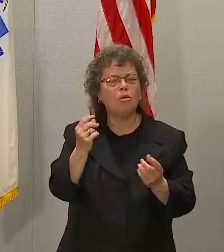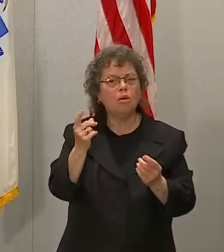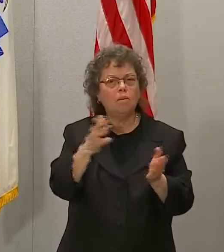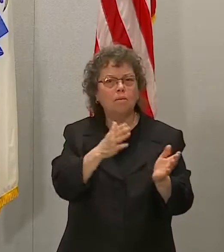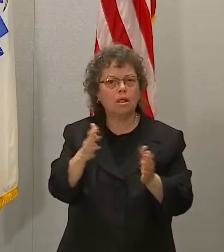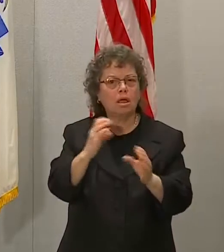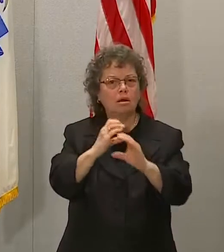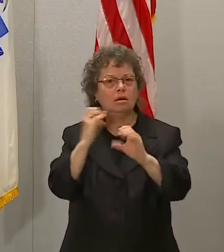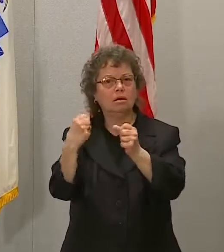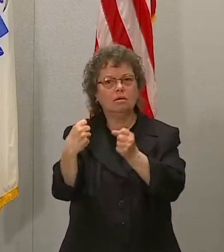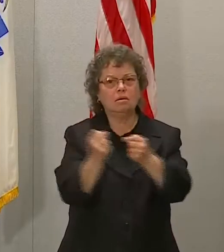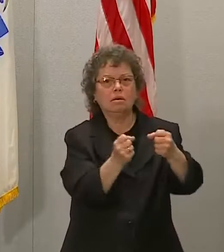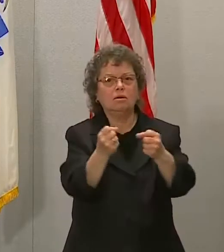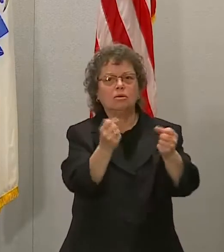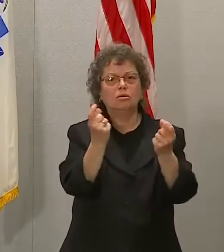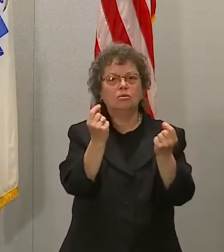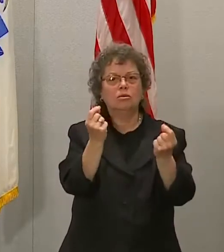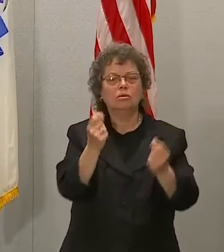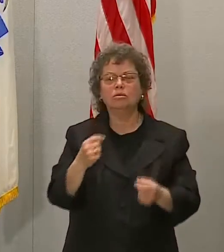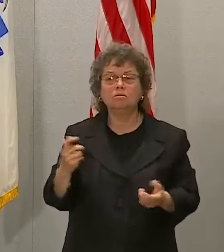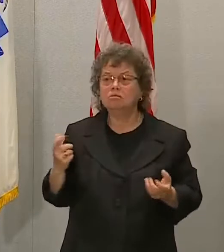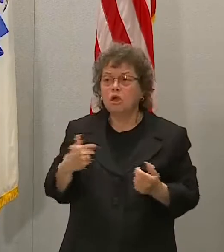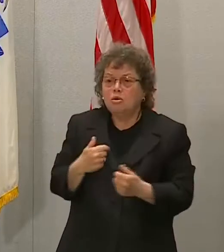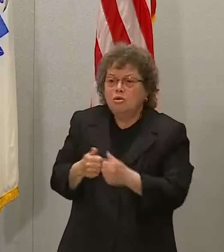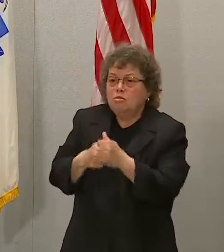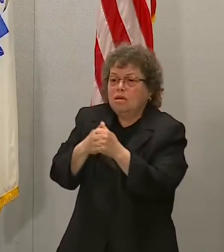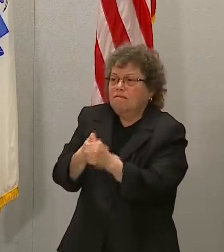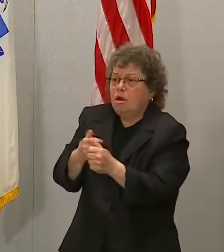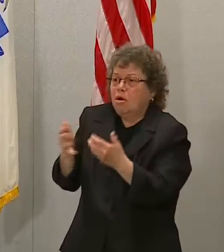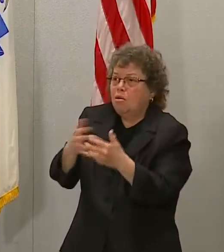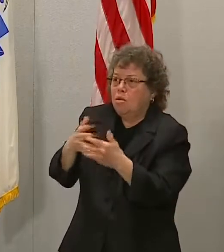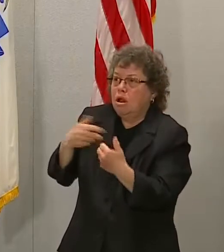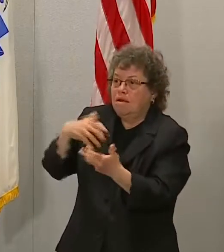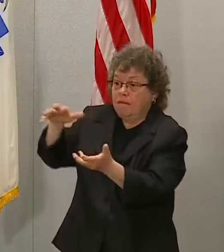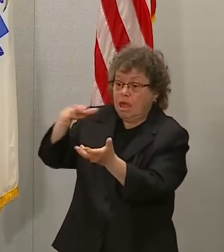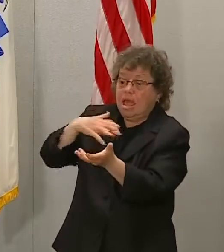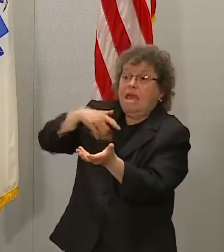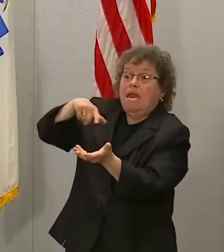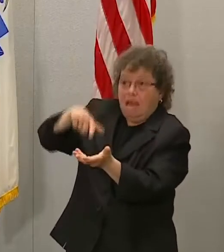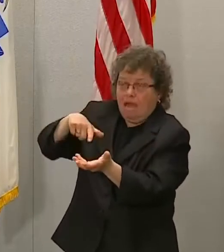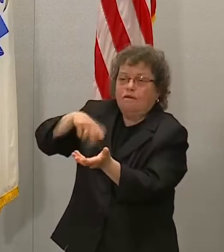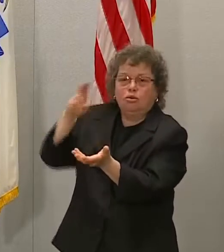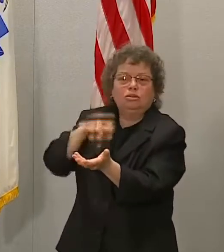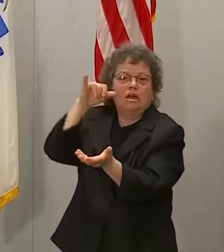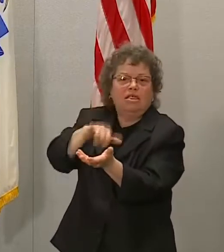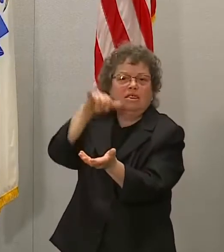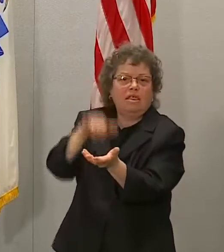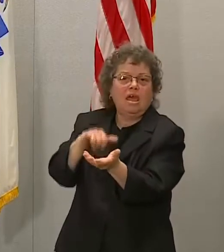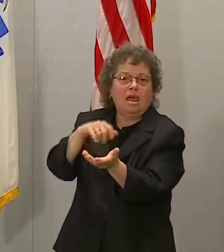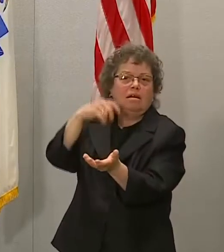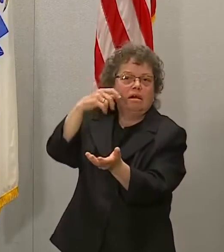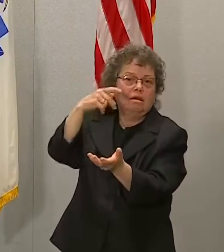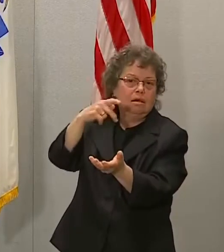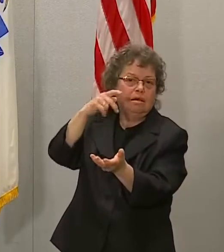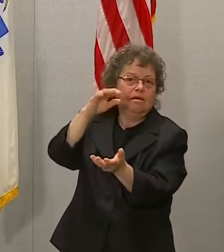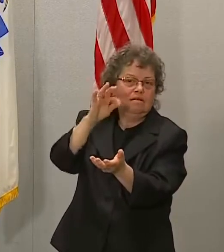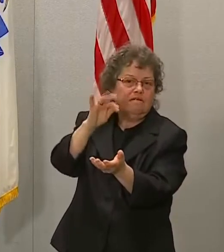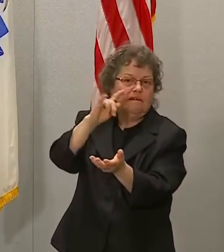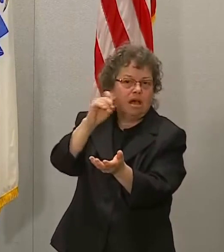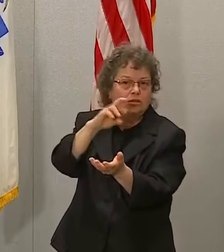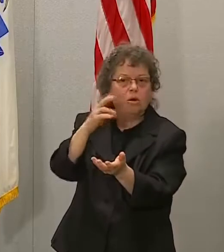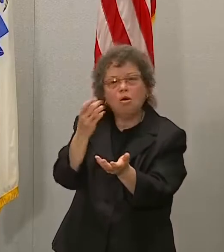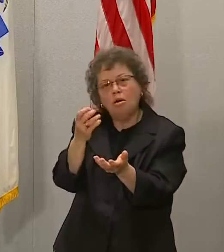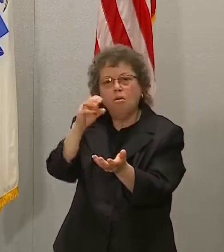I think we're going to, we'll use whatever vaccine is available. The rules and the